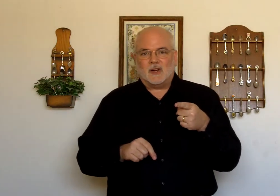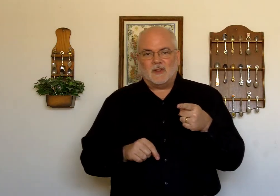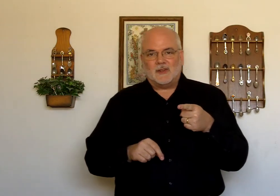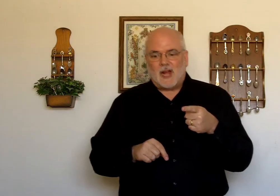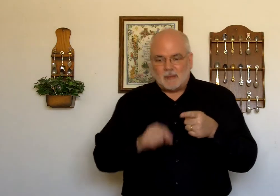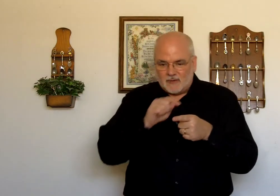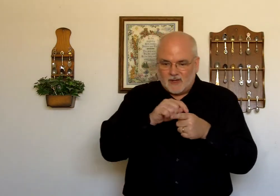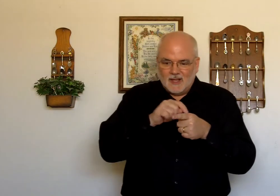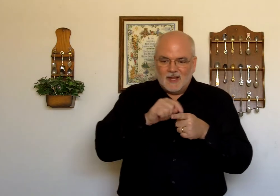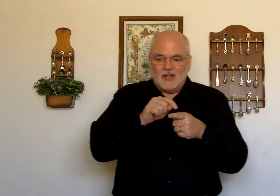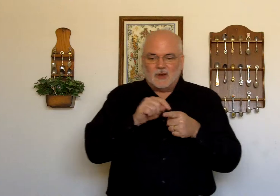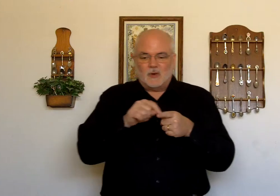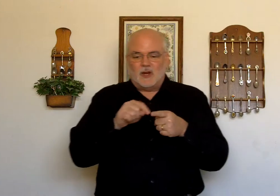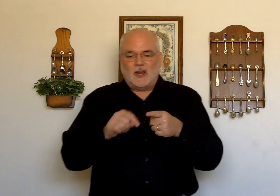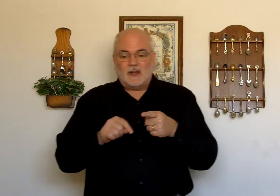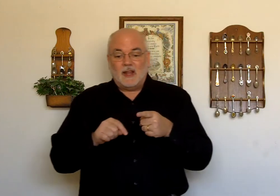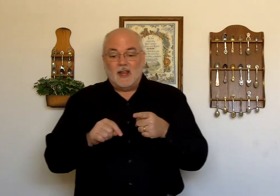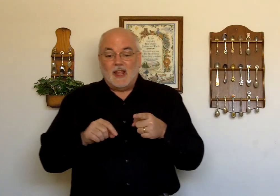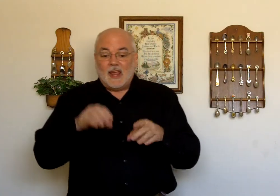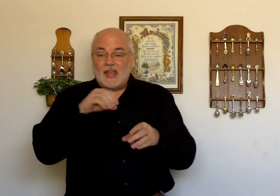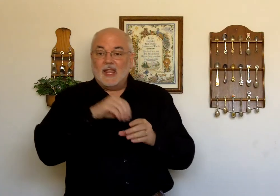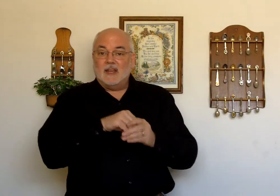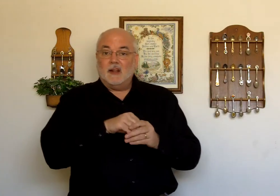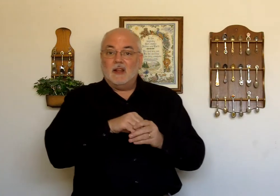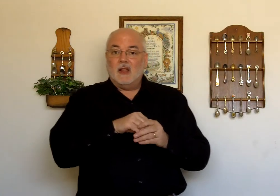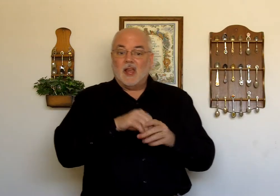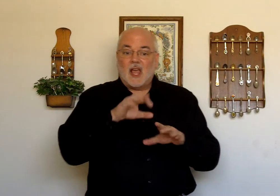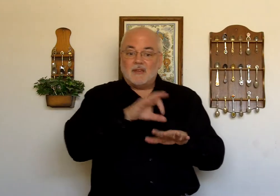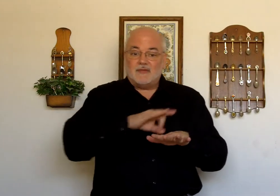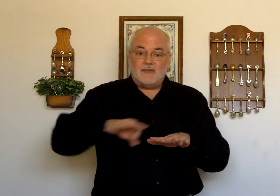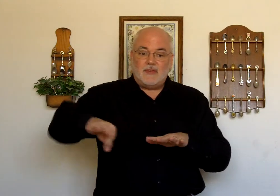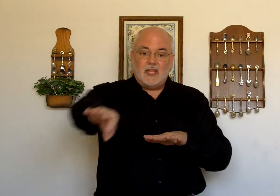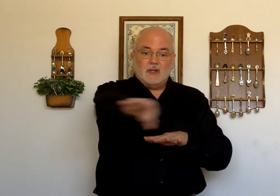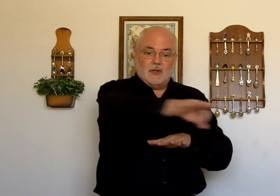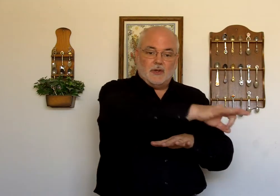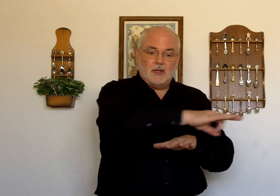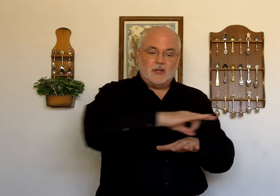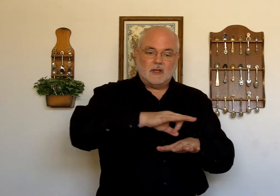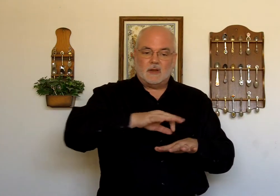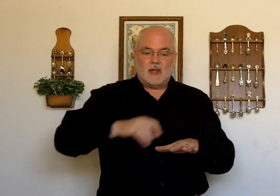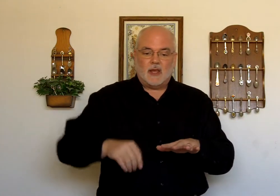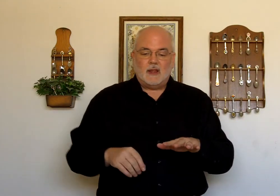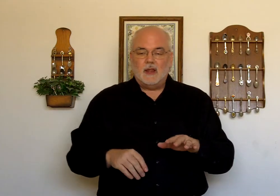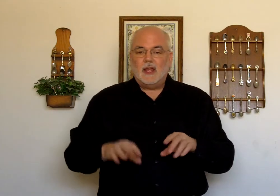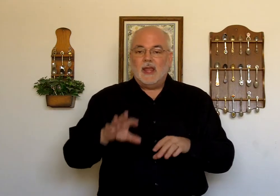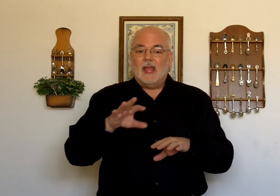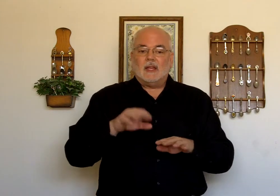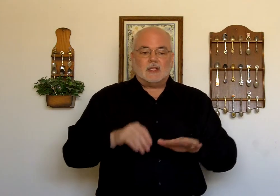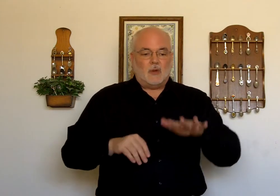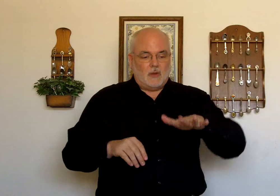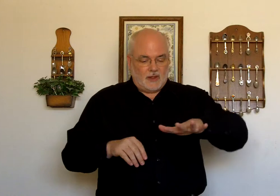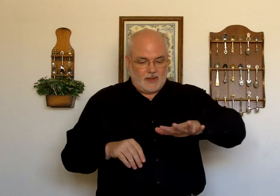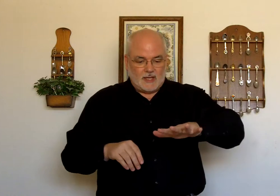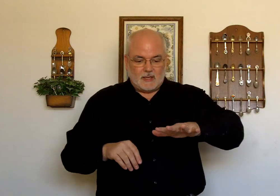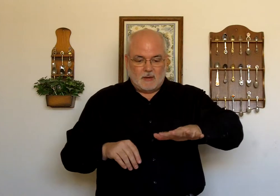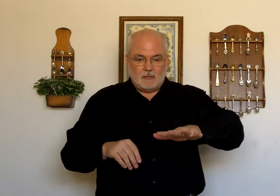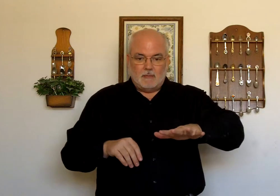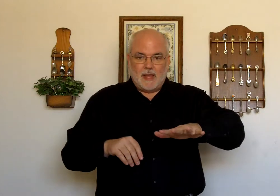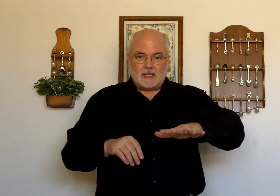there on the top of it. Green. In a field. Okay? So, this makes